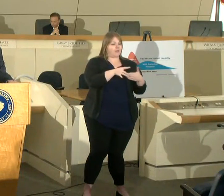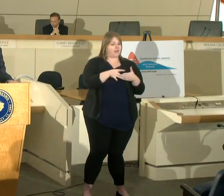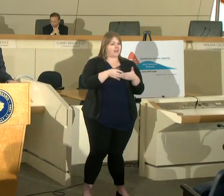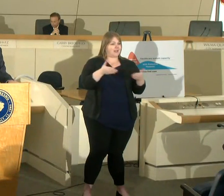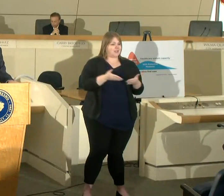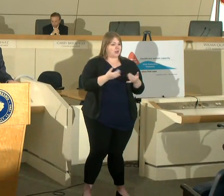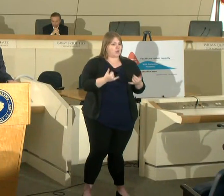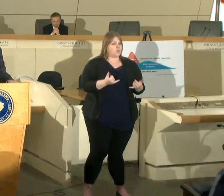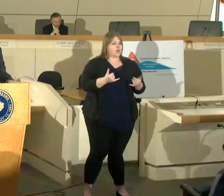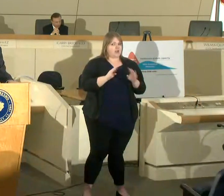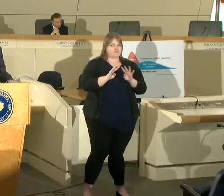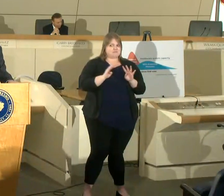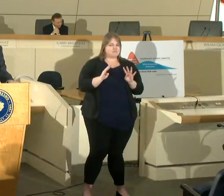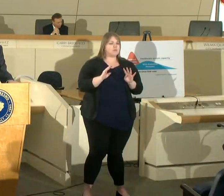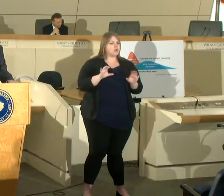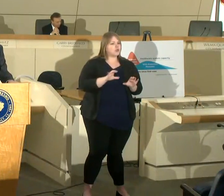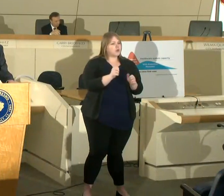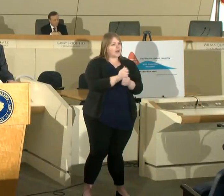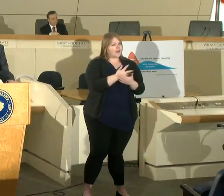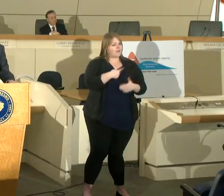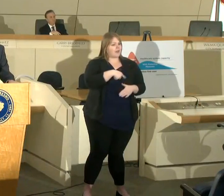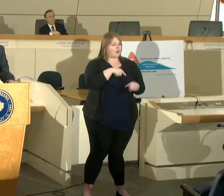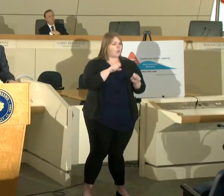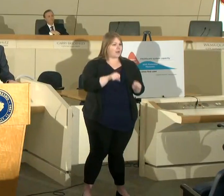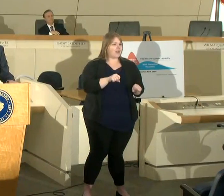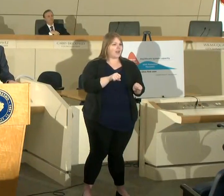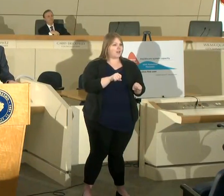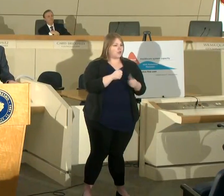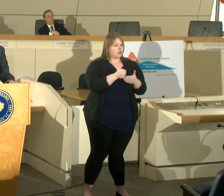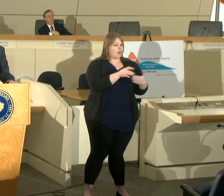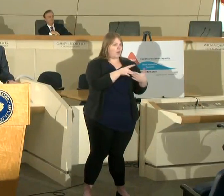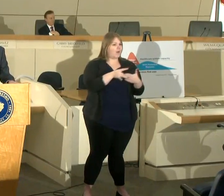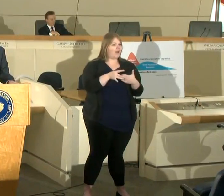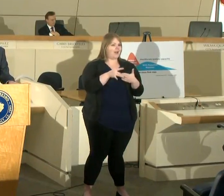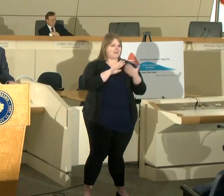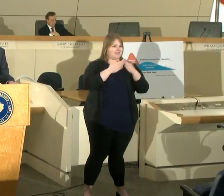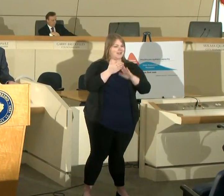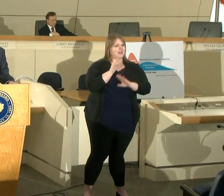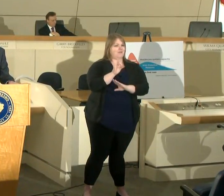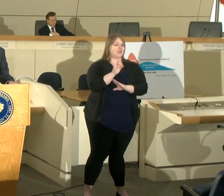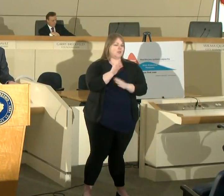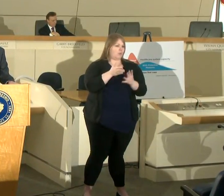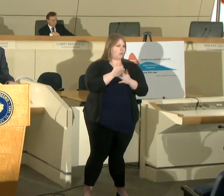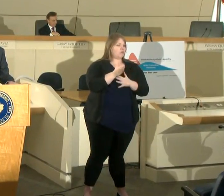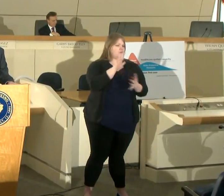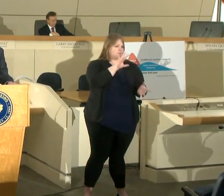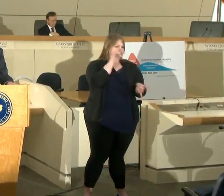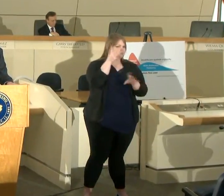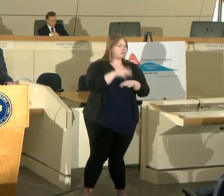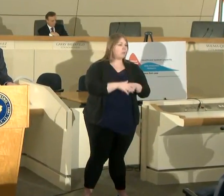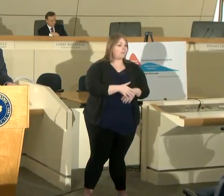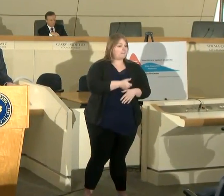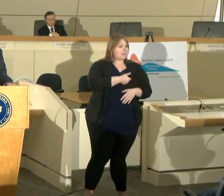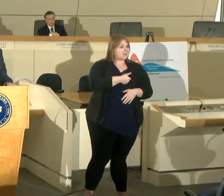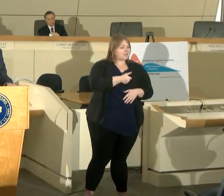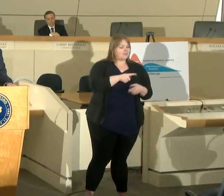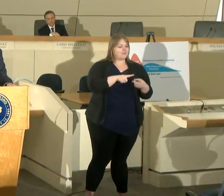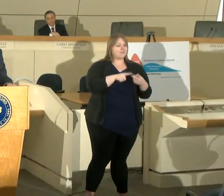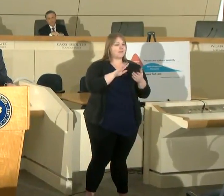everything we can to help guide our city through this crisis myself city manager